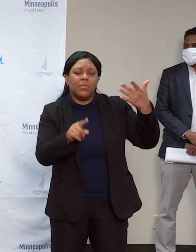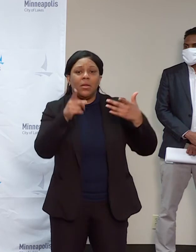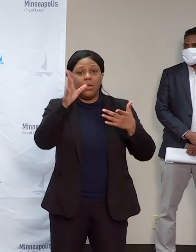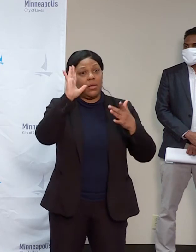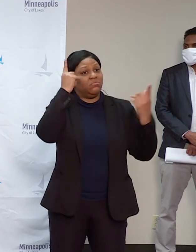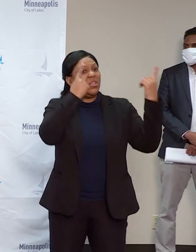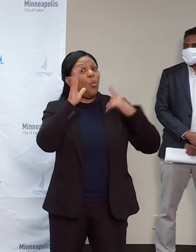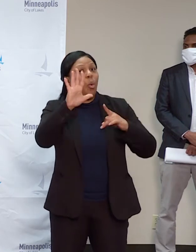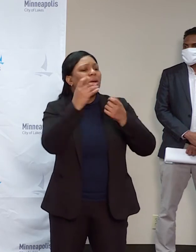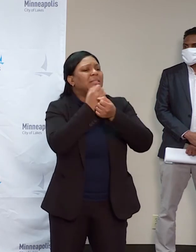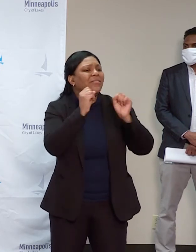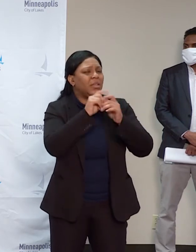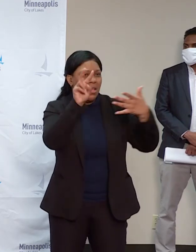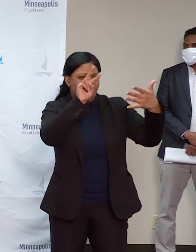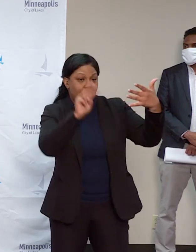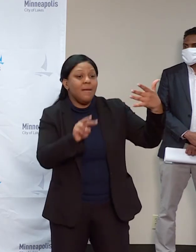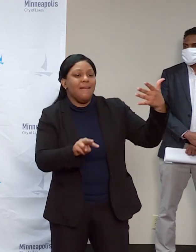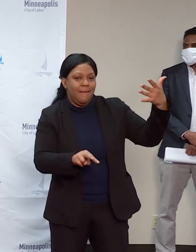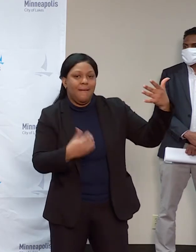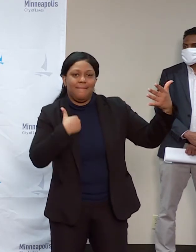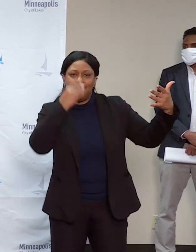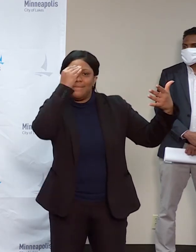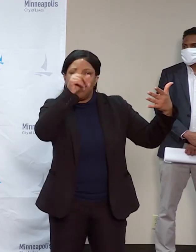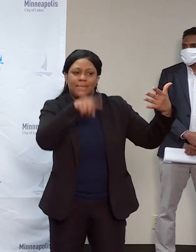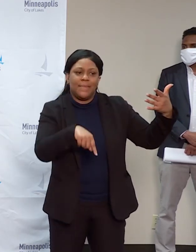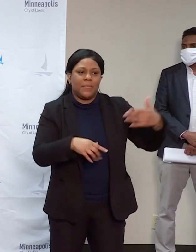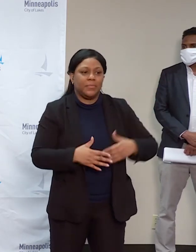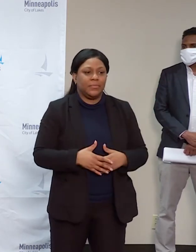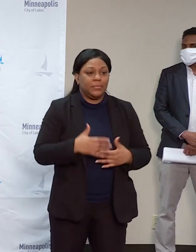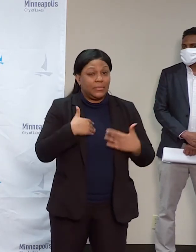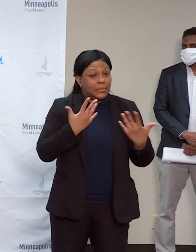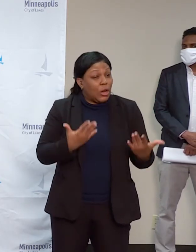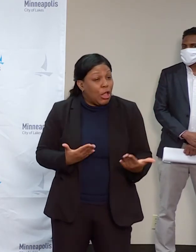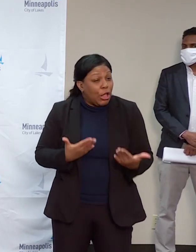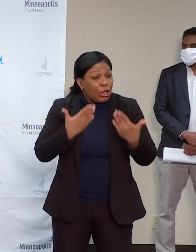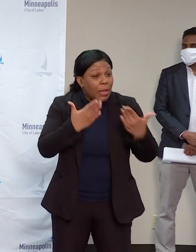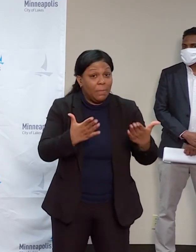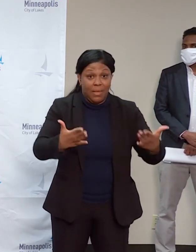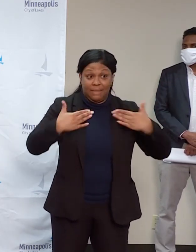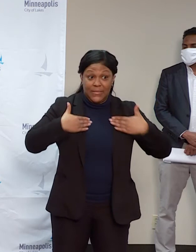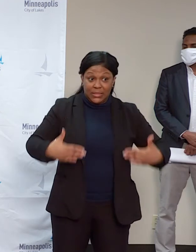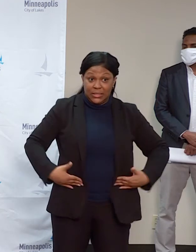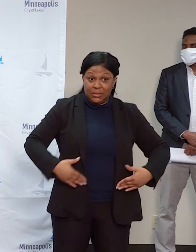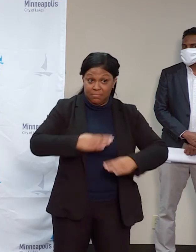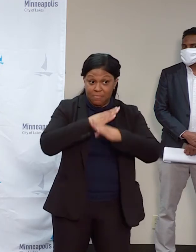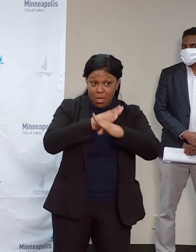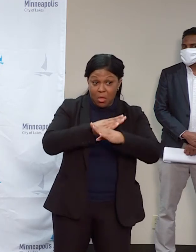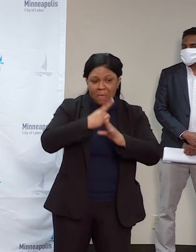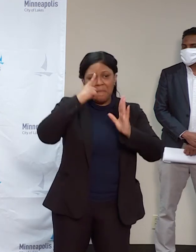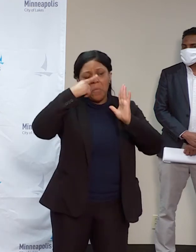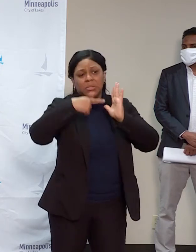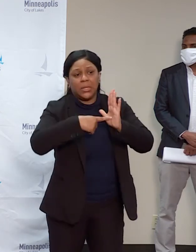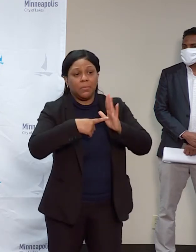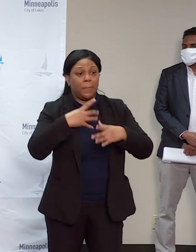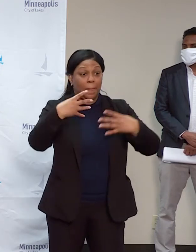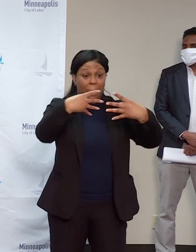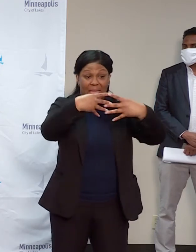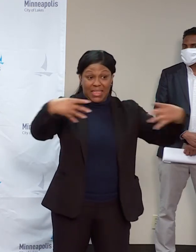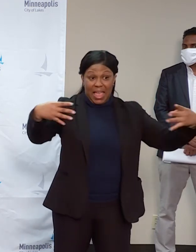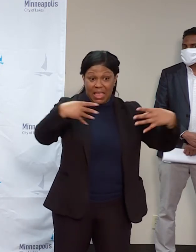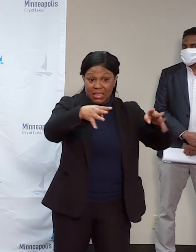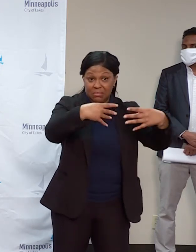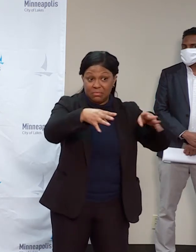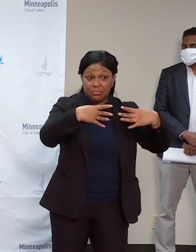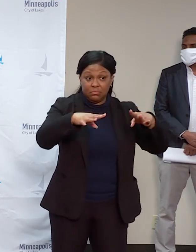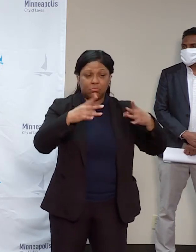also might want to consider adding physical barriers, such as boarding or permanent security gates. We suggest that